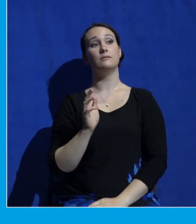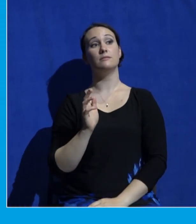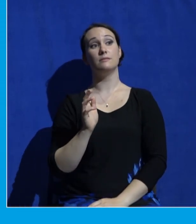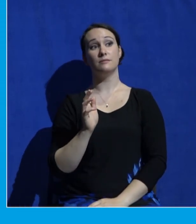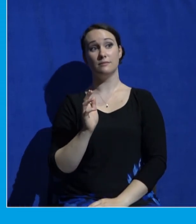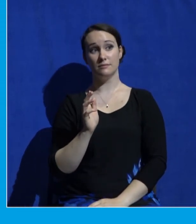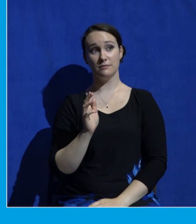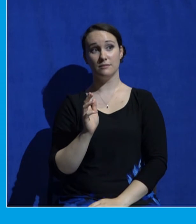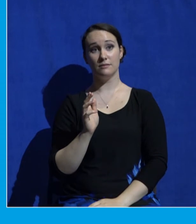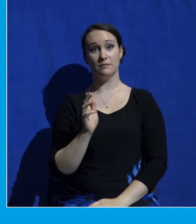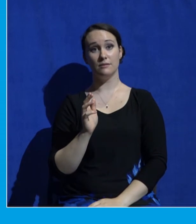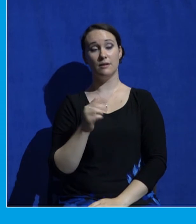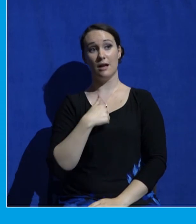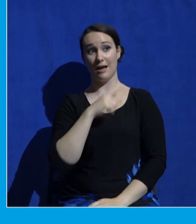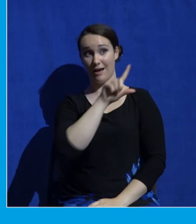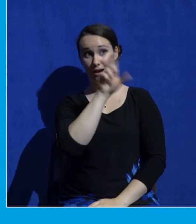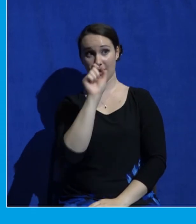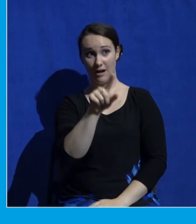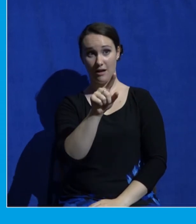know Jesus this way